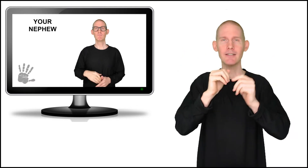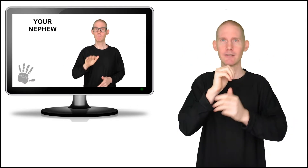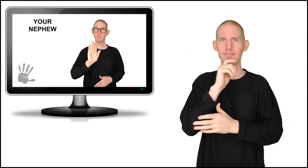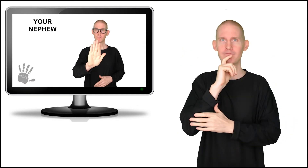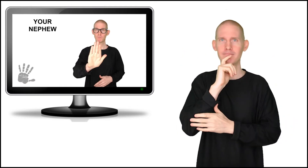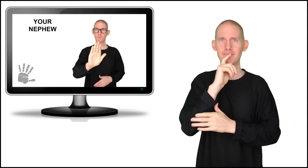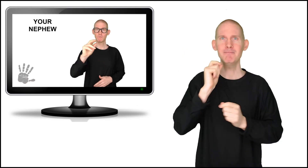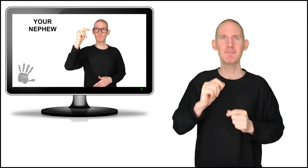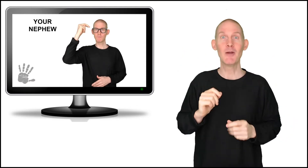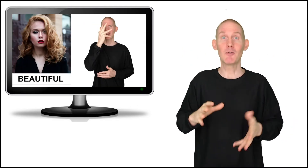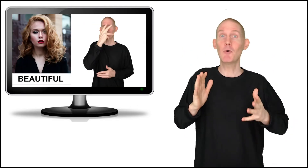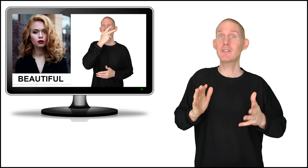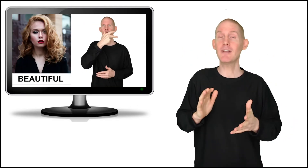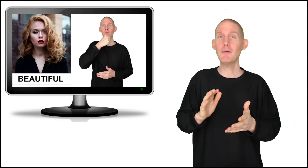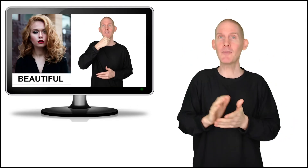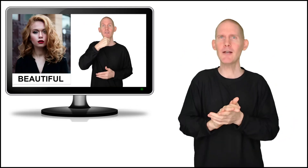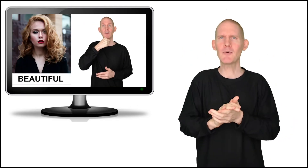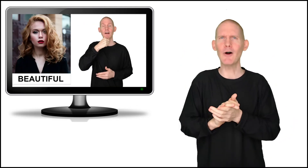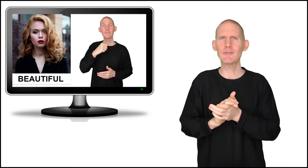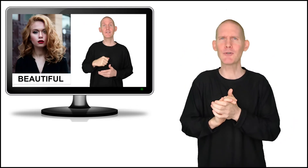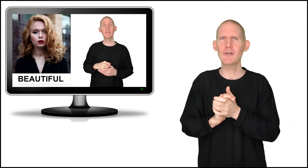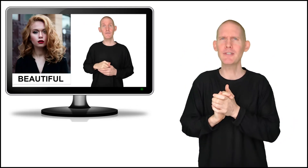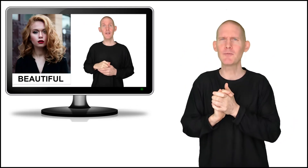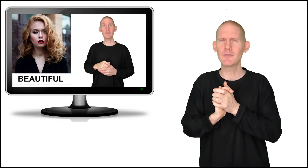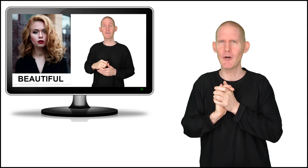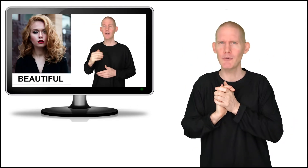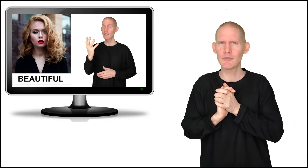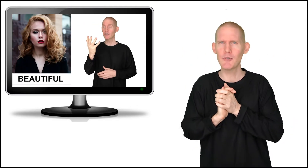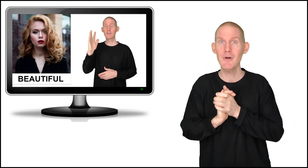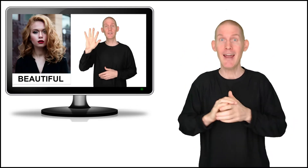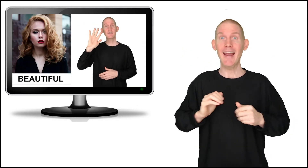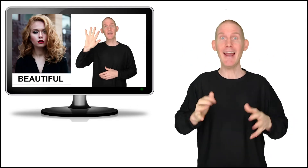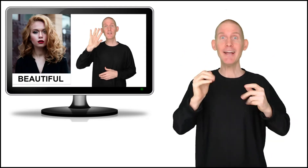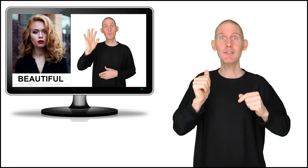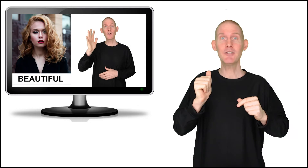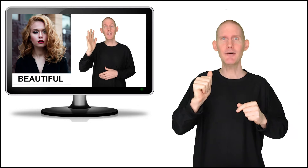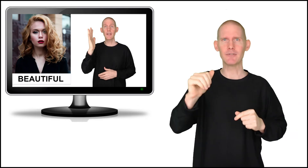Mm-hmm, we won't stop there. We're also going to go to adjectives.